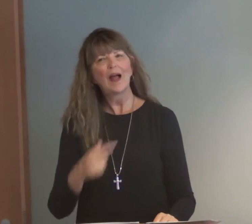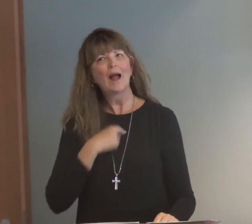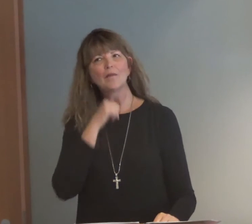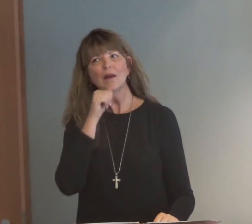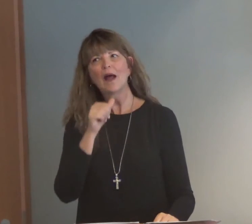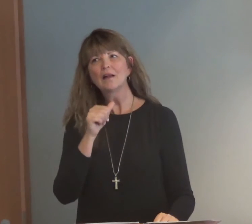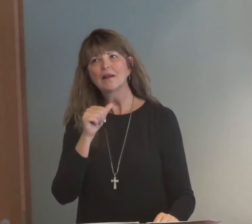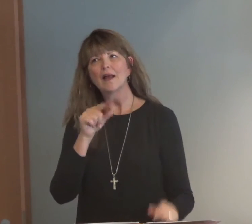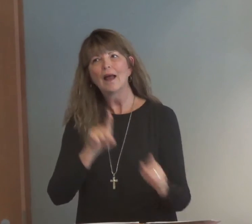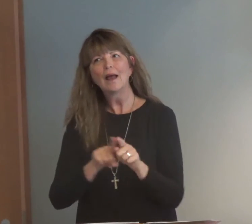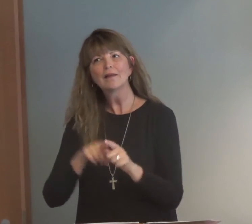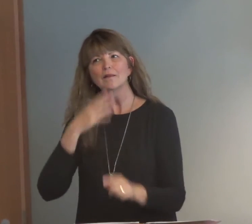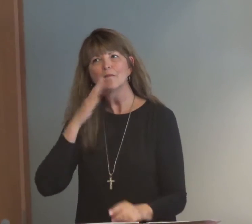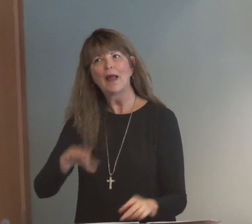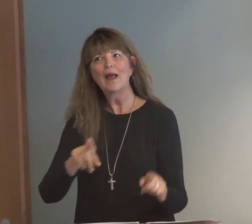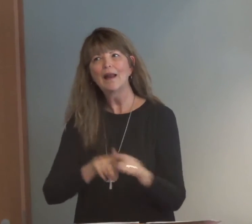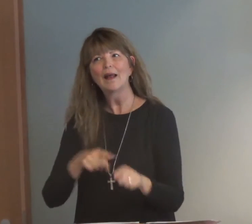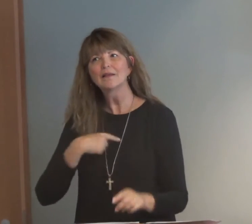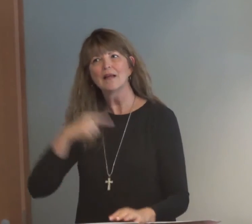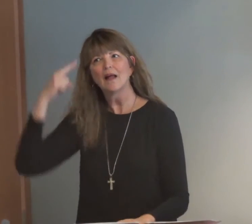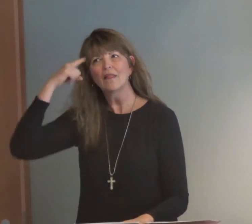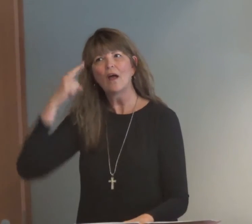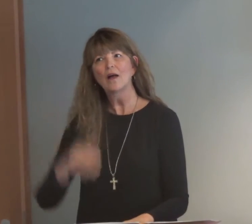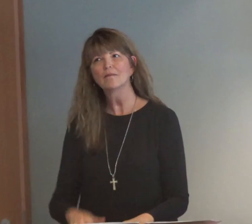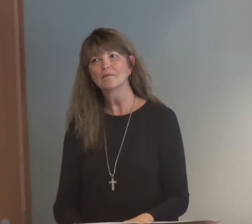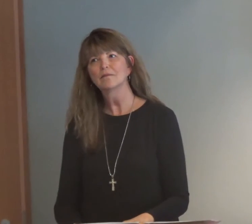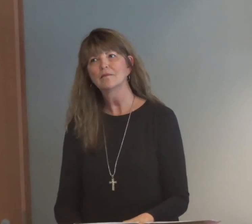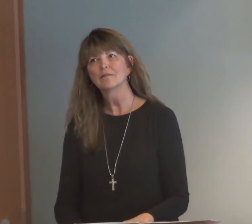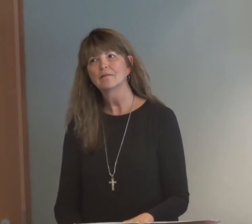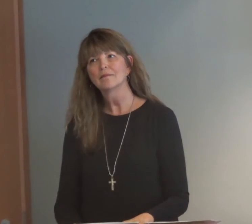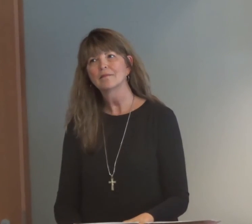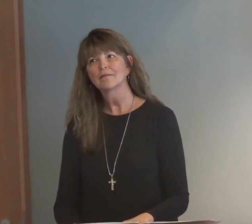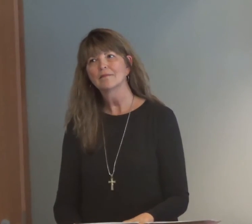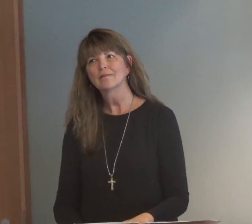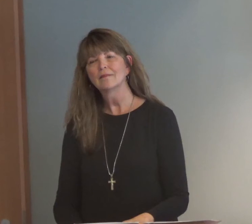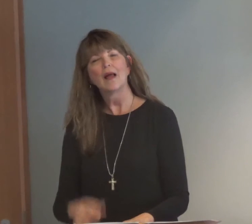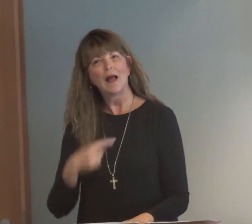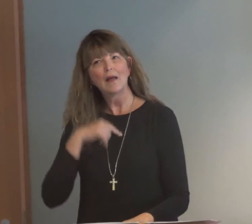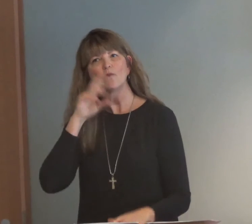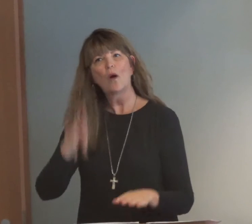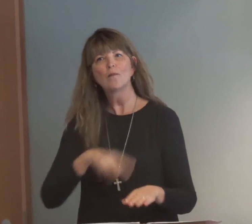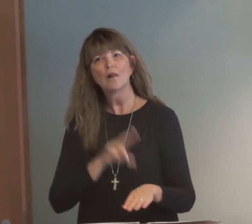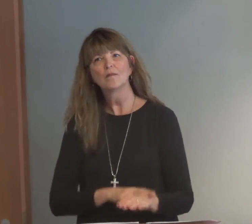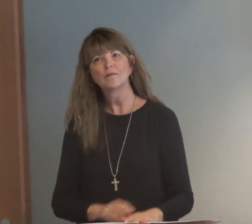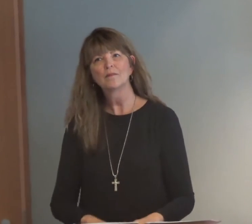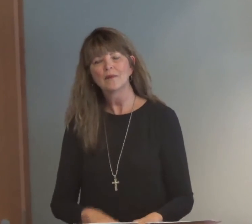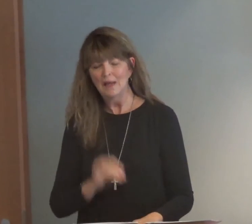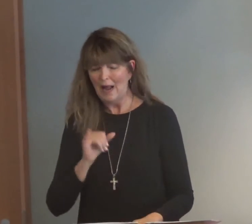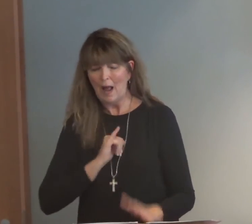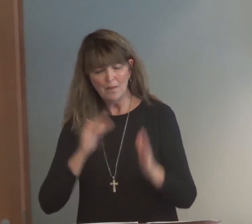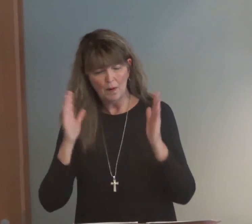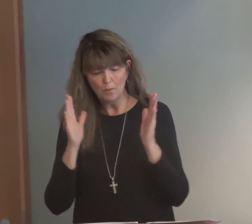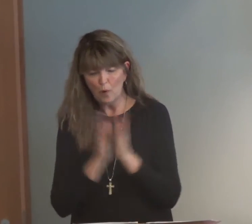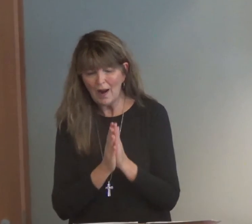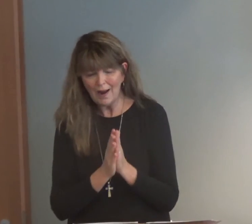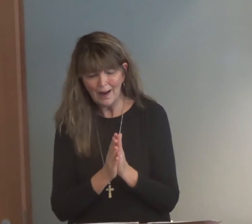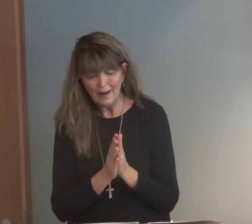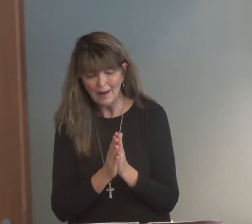And then think about, you know, maybe you're not as bad as you thought, maybe I'm not as bad as I thought,